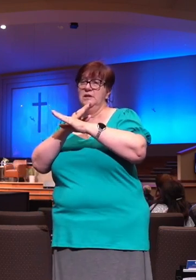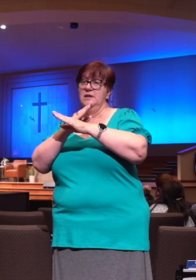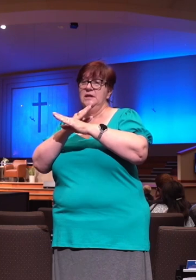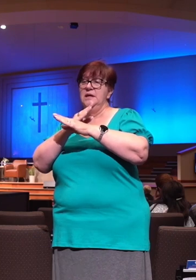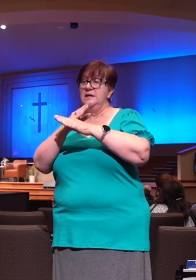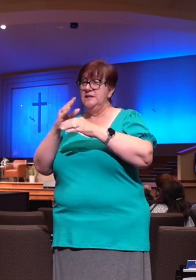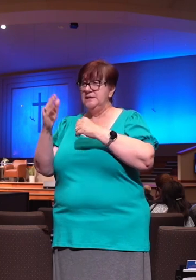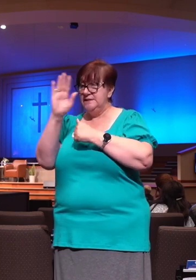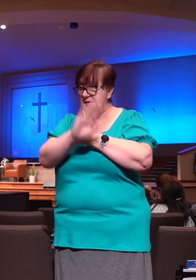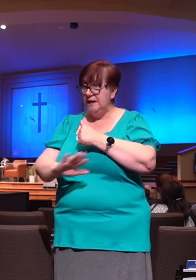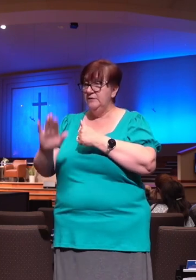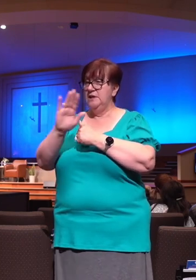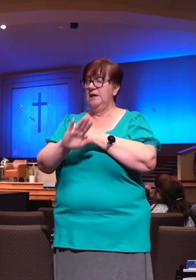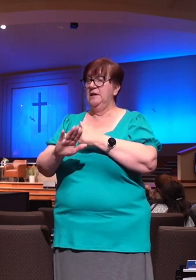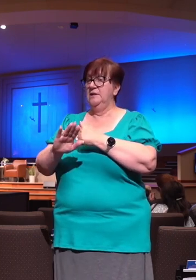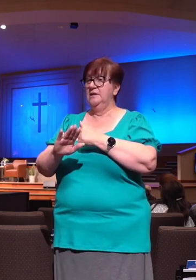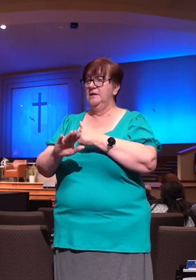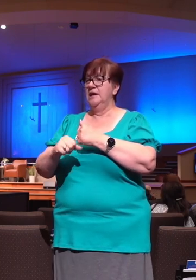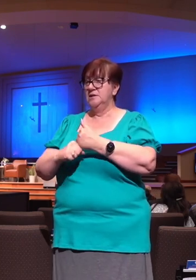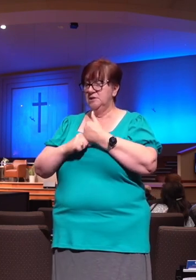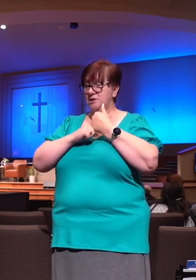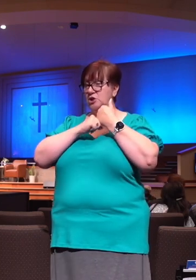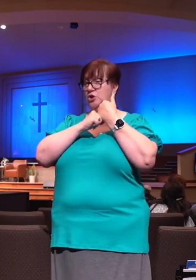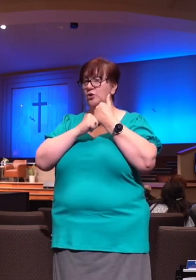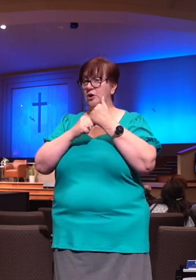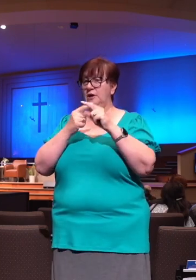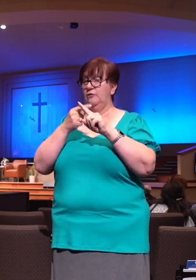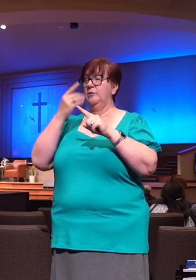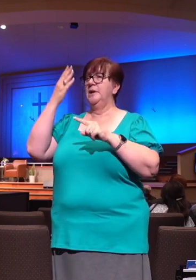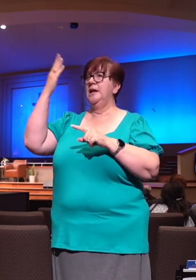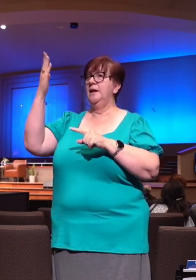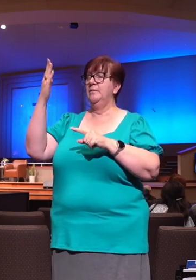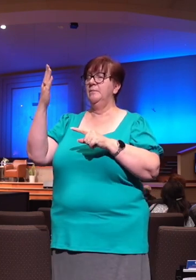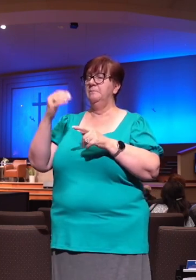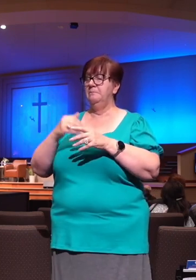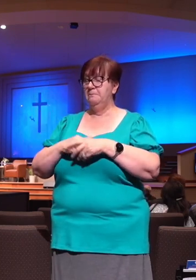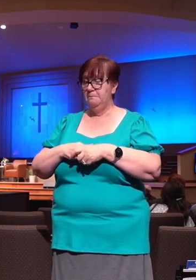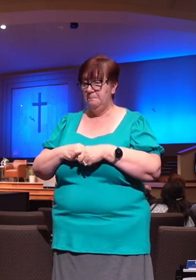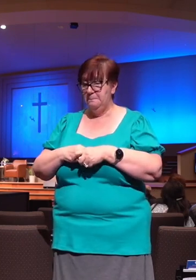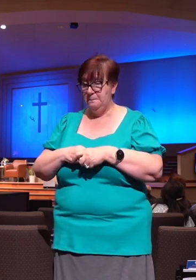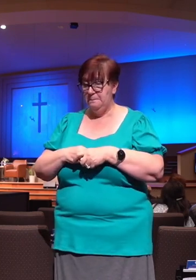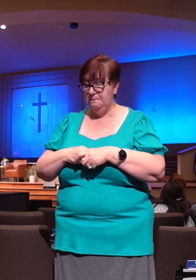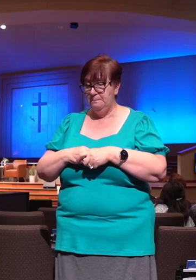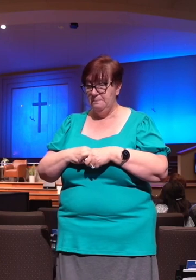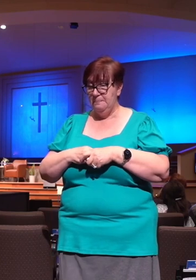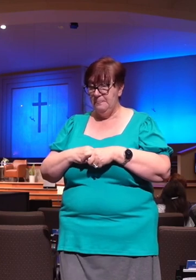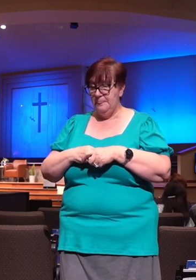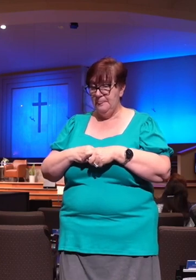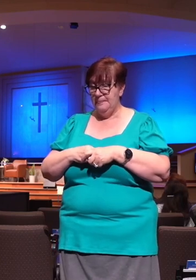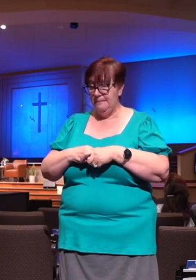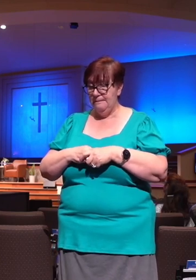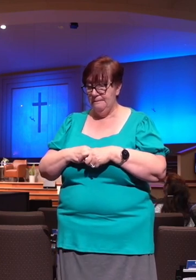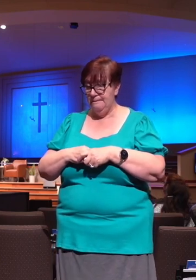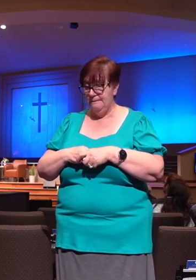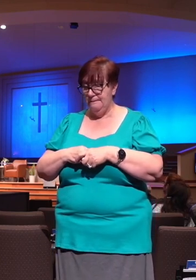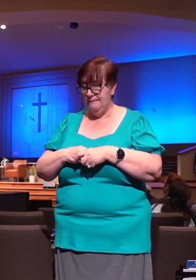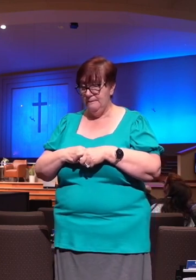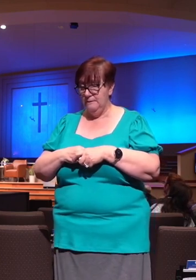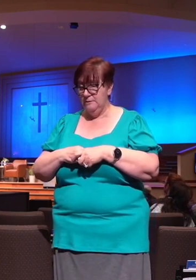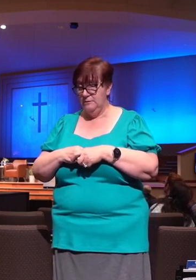So the wise run to God in satisfaction. The unwise will run to God in, those are, I think that was mixed up on the screen.